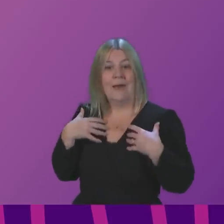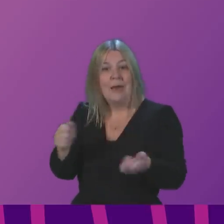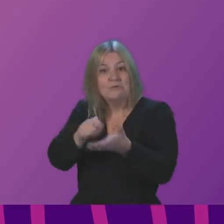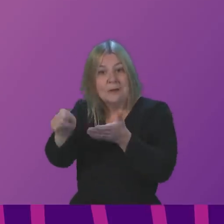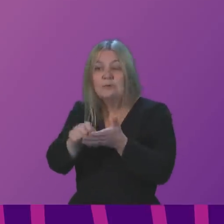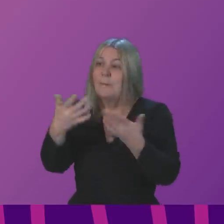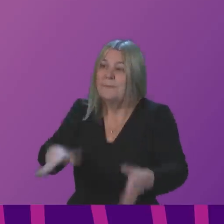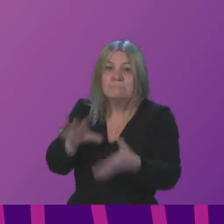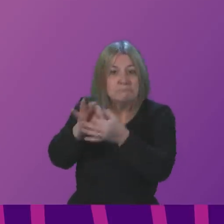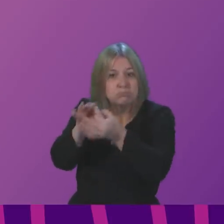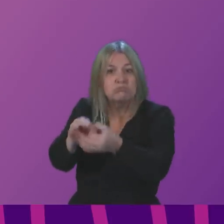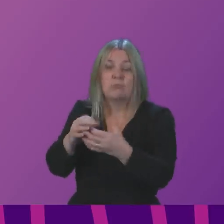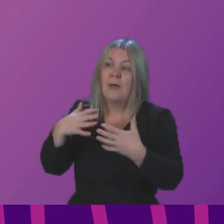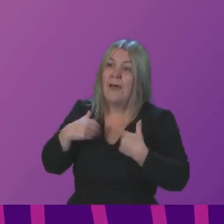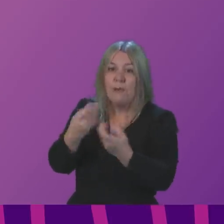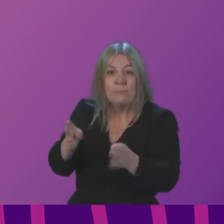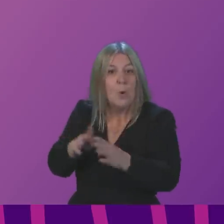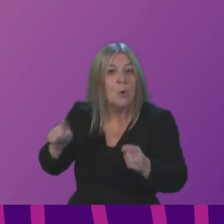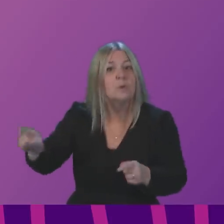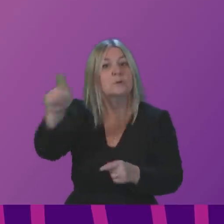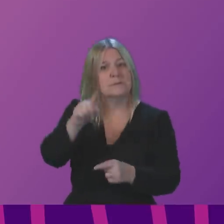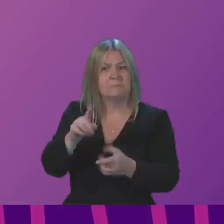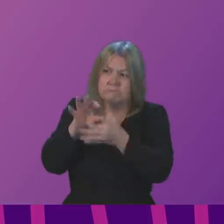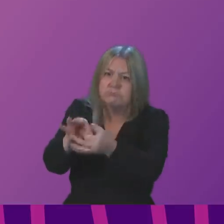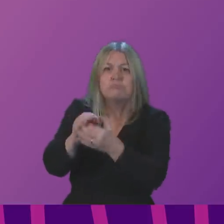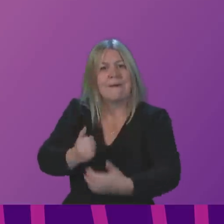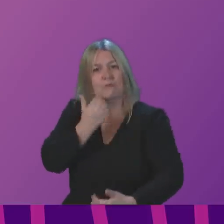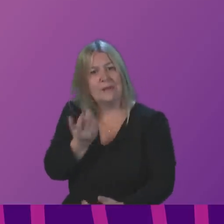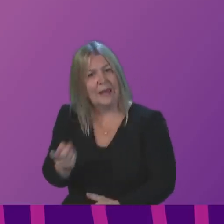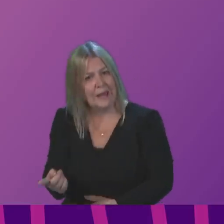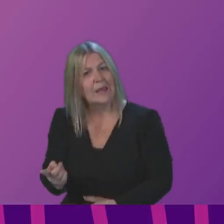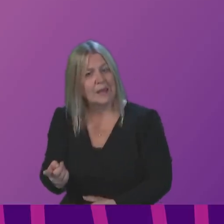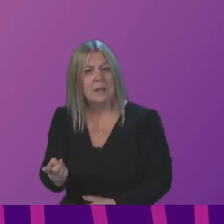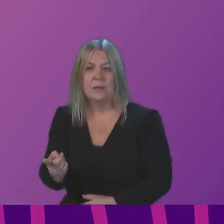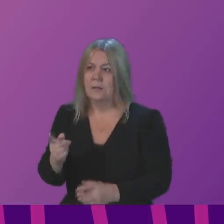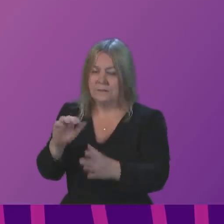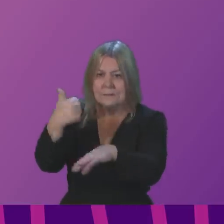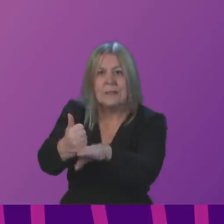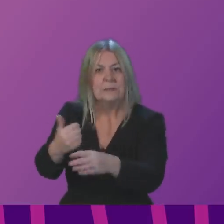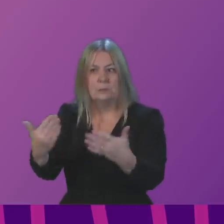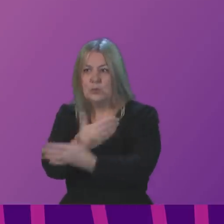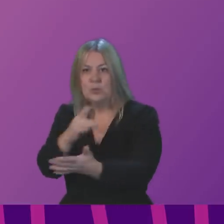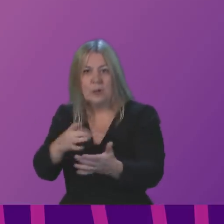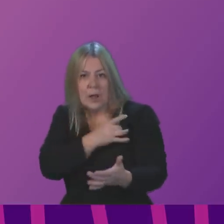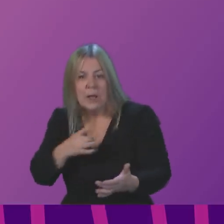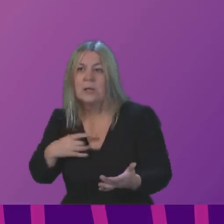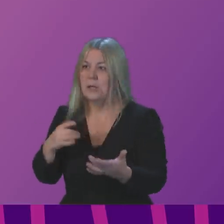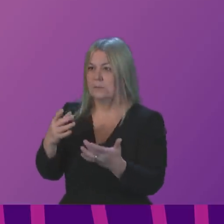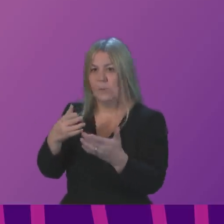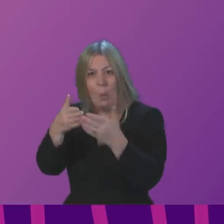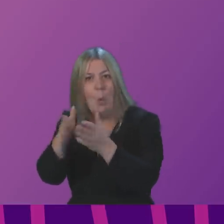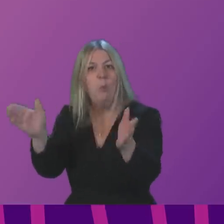on a daily basis right now. Many of them are putting on extra clinics already. There are large scale vaccination clinics in many parts of the country.